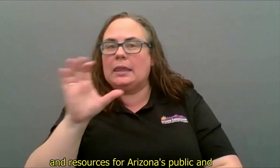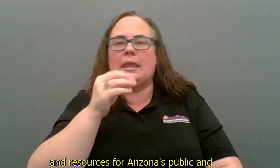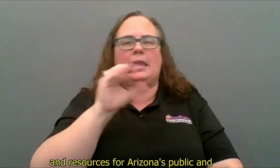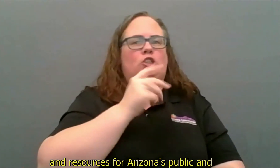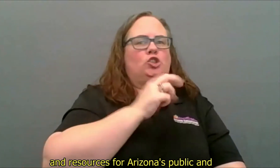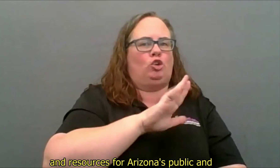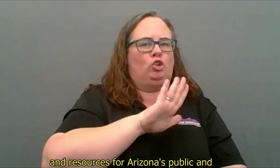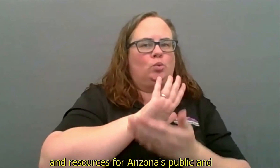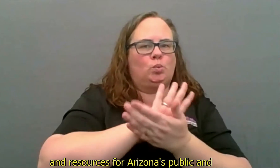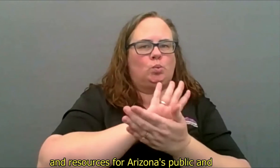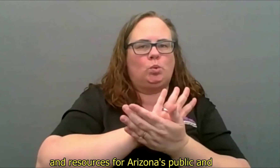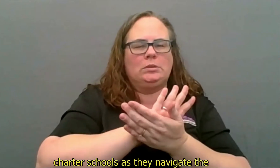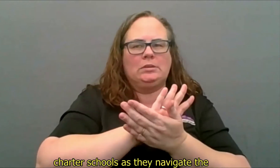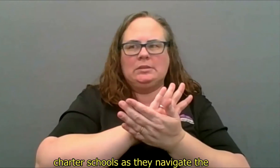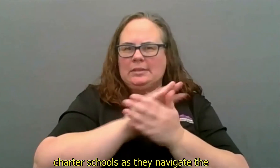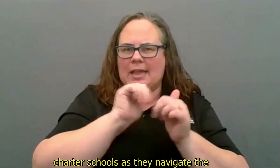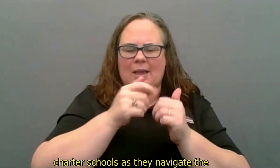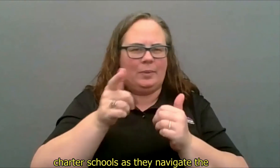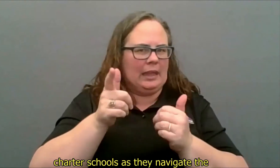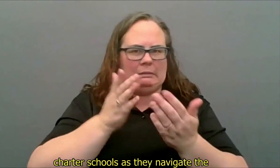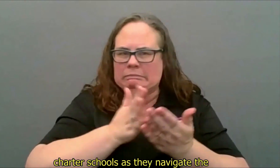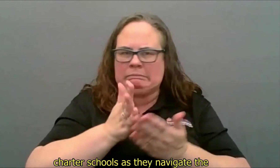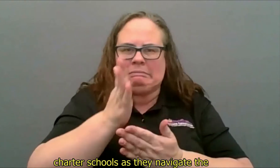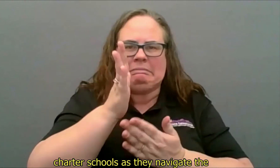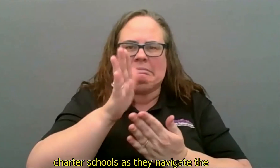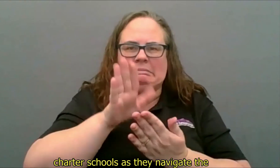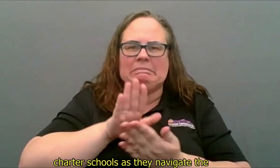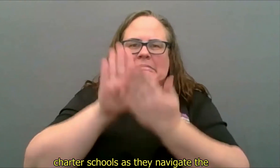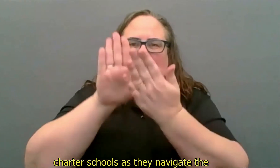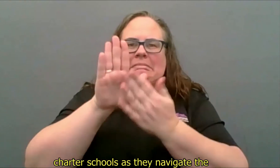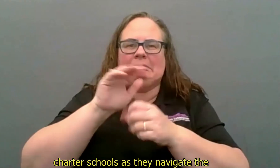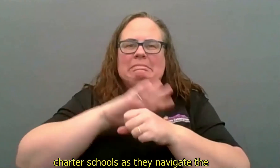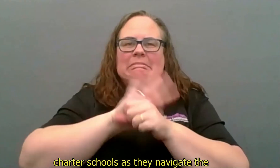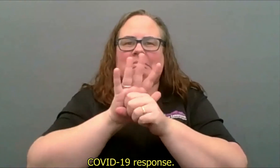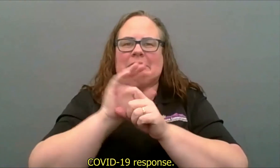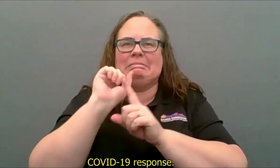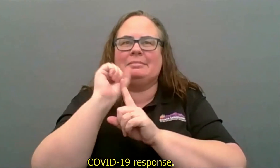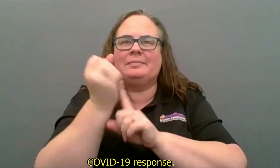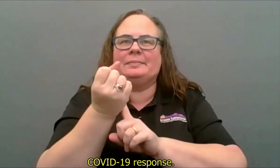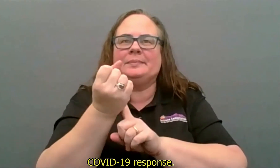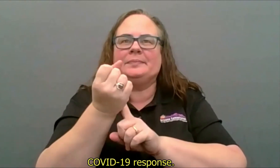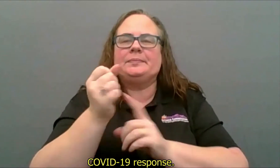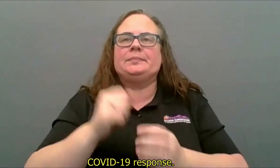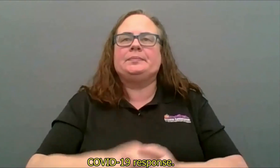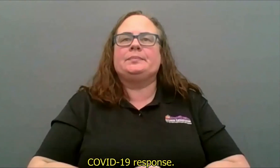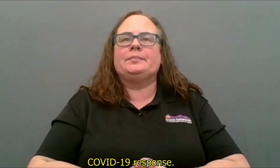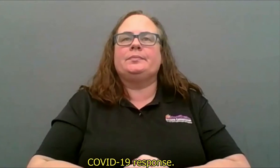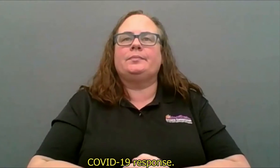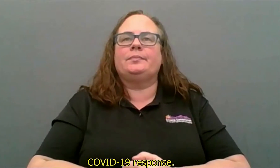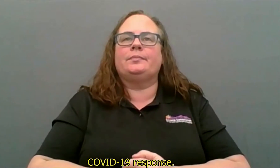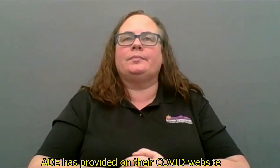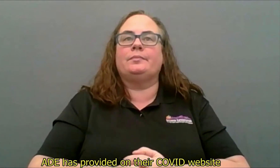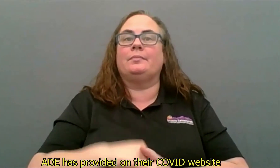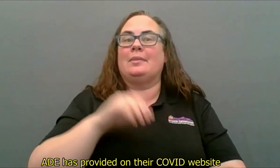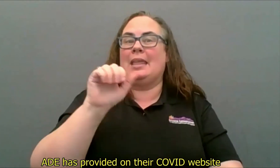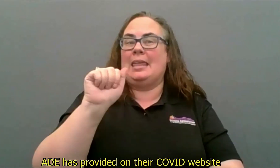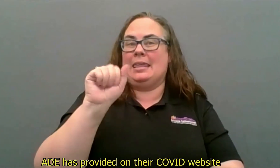Arizona's public and charter schools as they navigate the COVID-19 response.